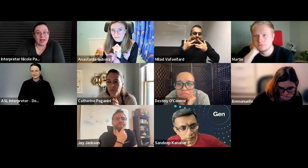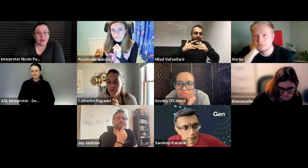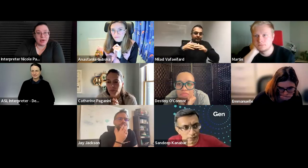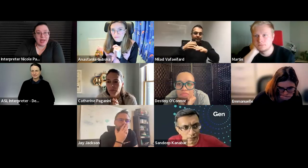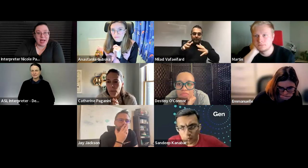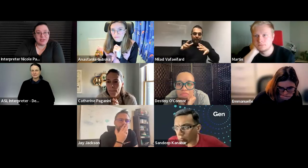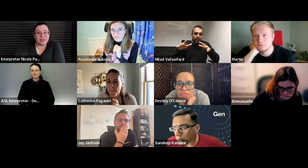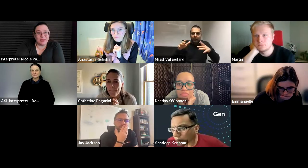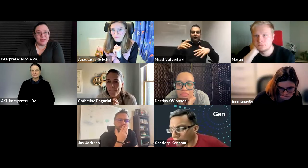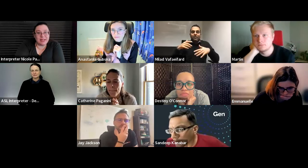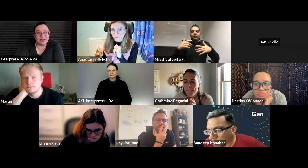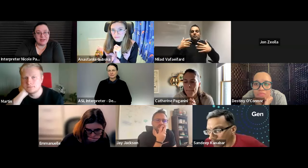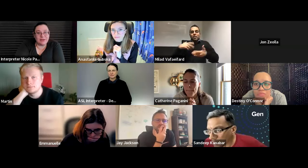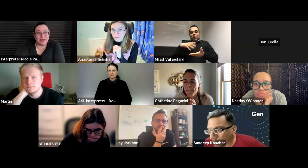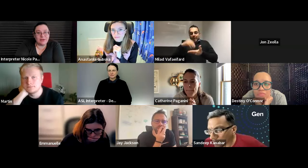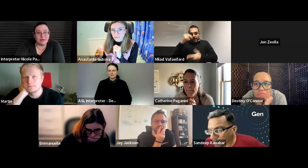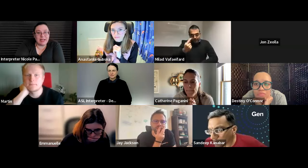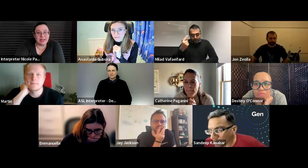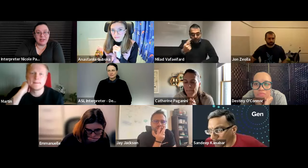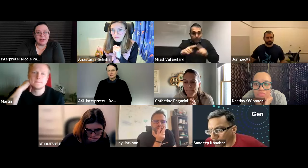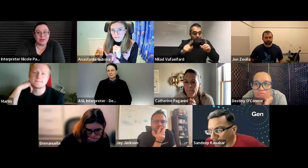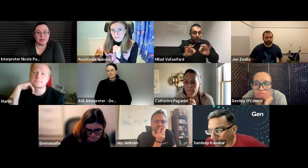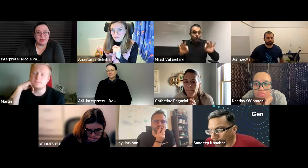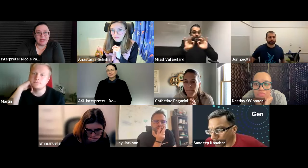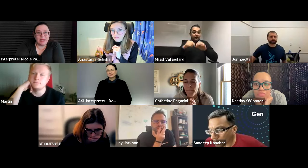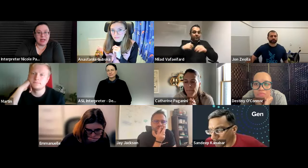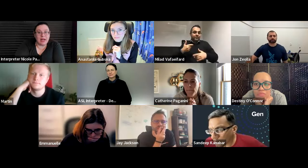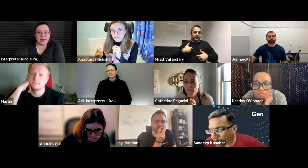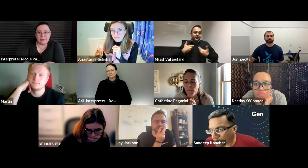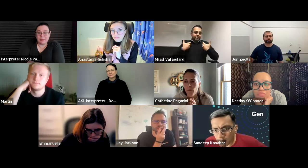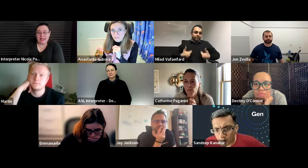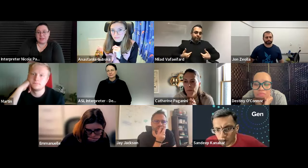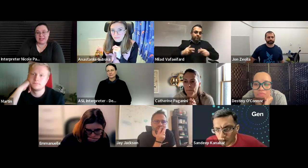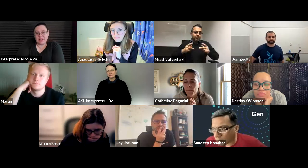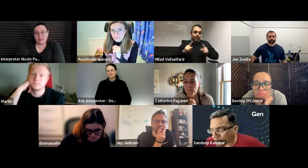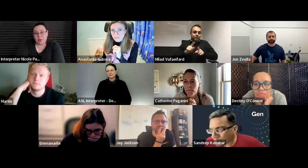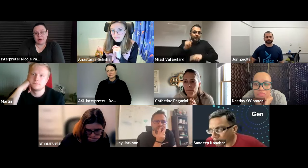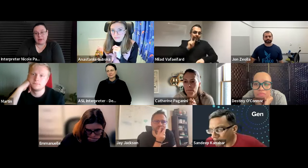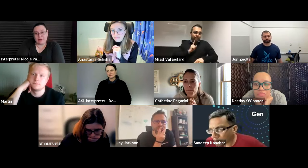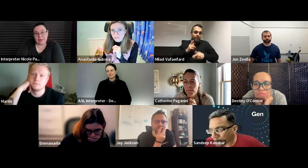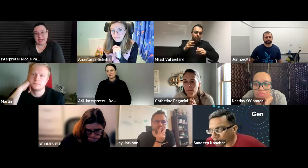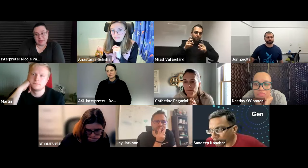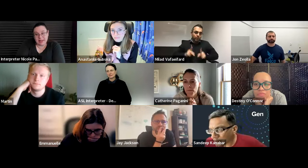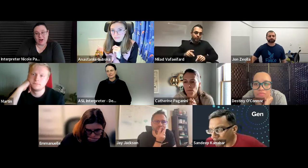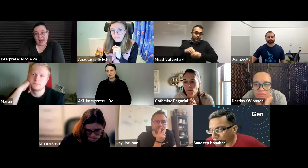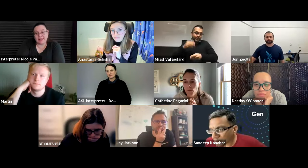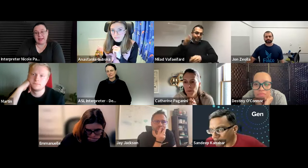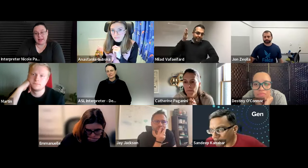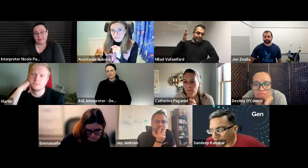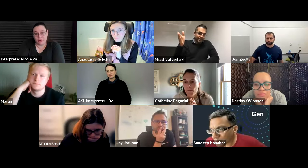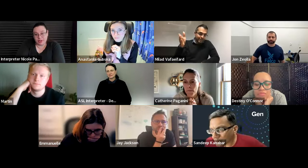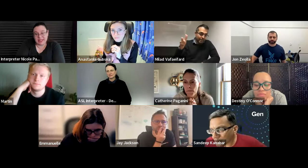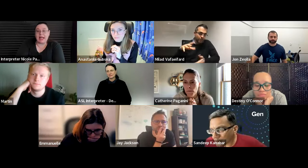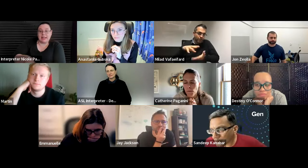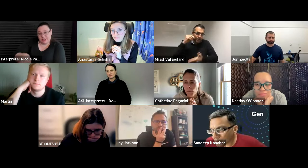uh there were no captions so it was a little difficult for me to do um but it was still important for me to be there